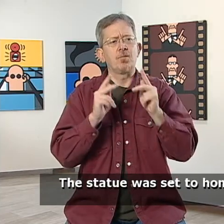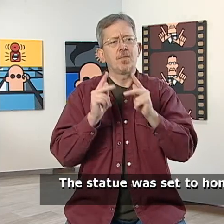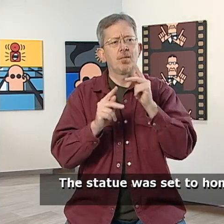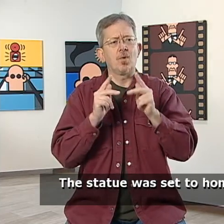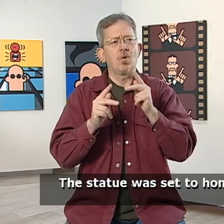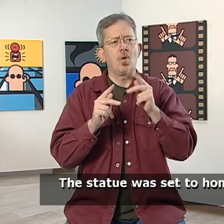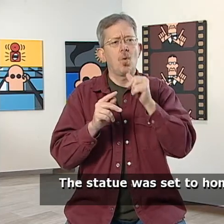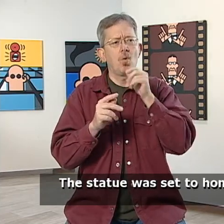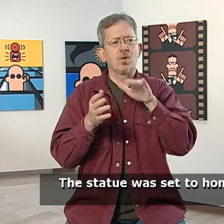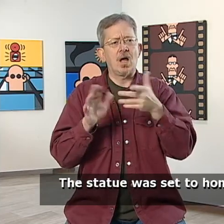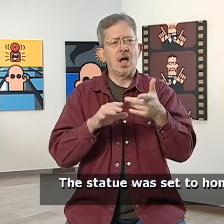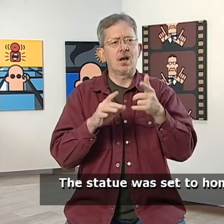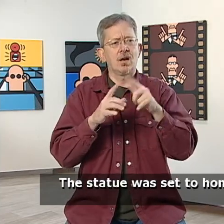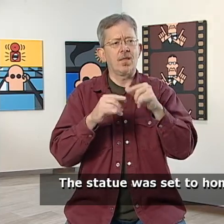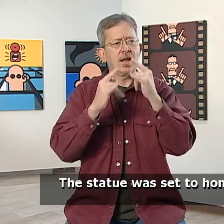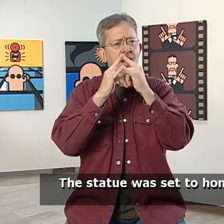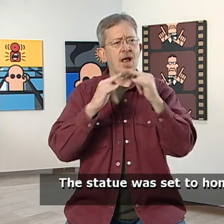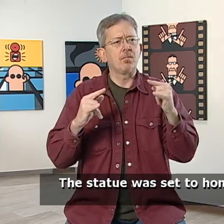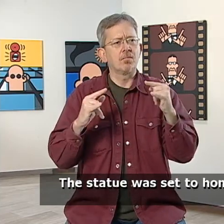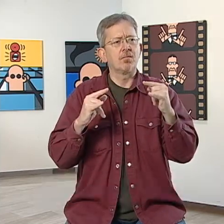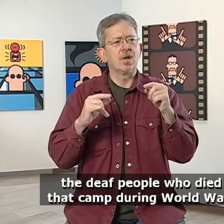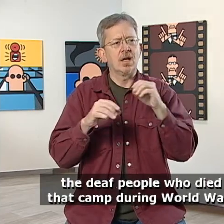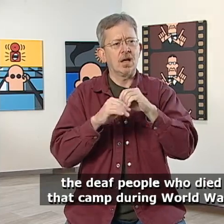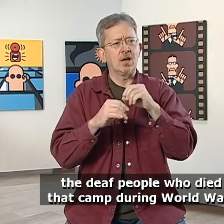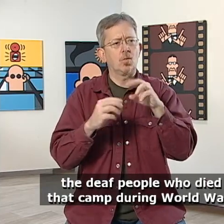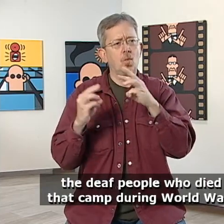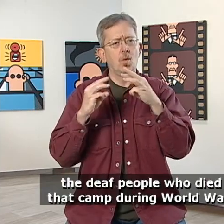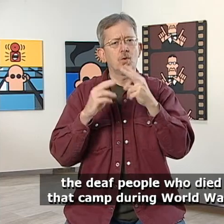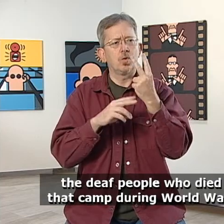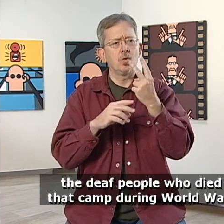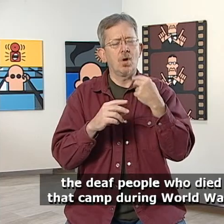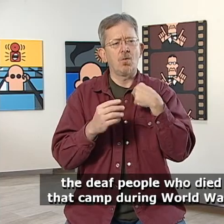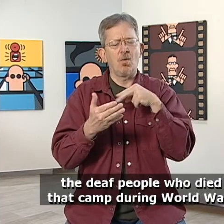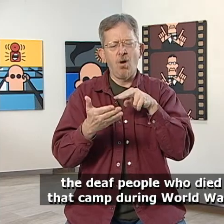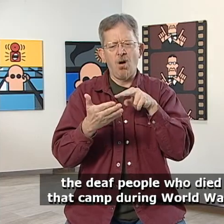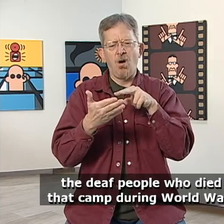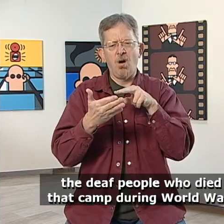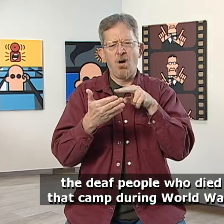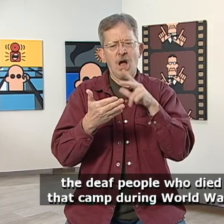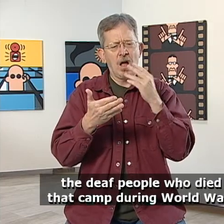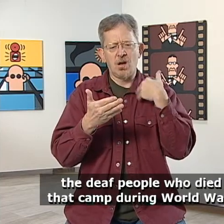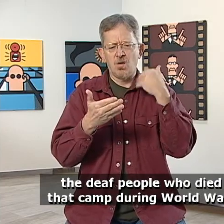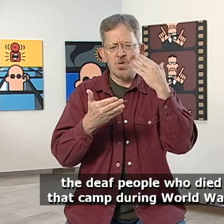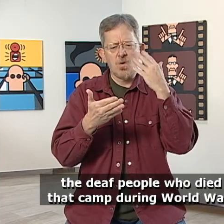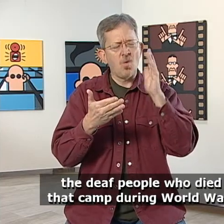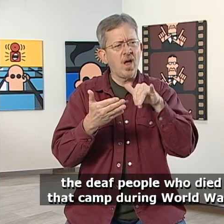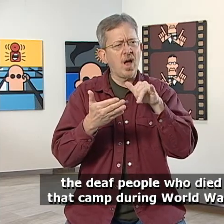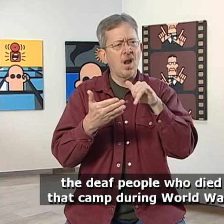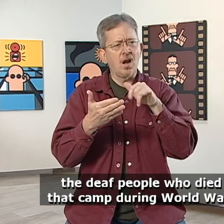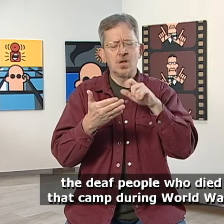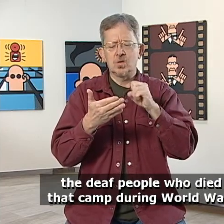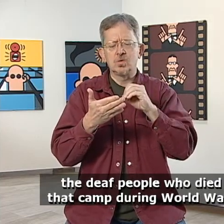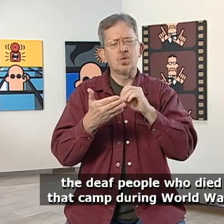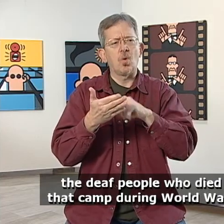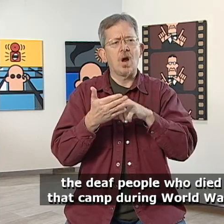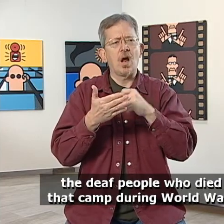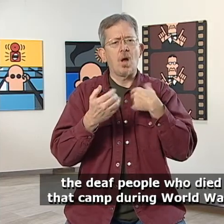The statue was set to honor the deaf people who died in that camp during World War II.